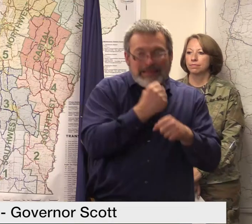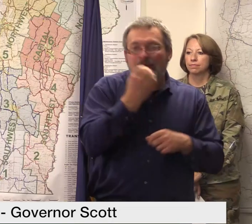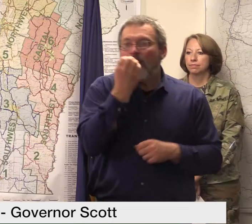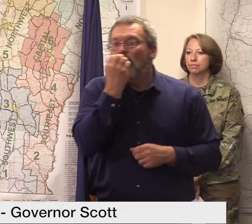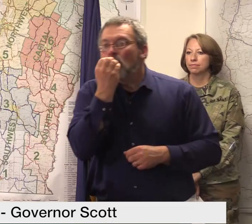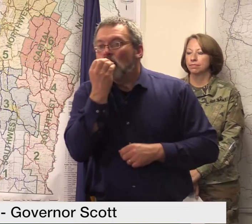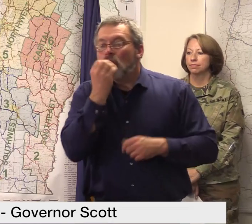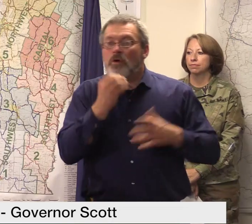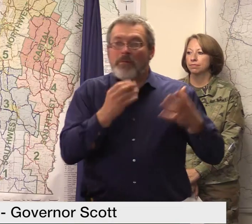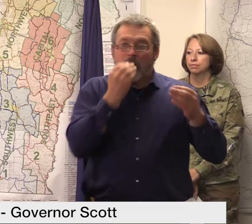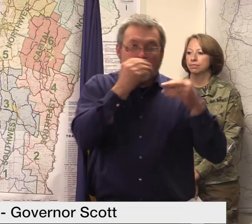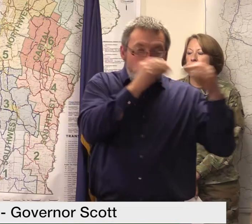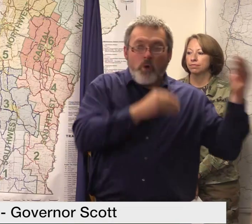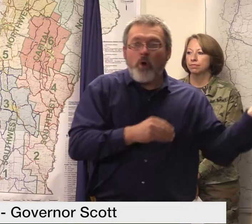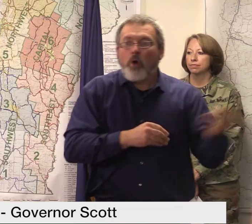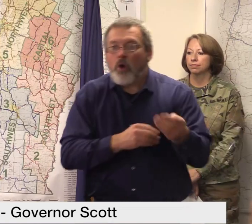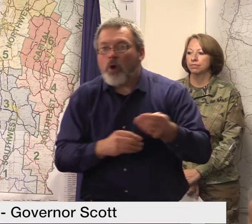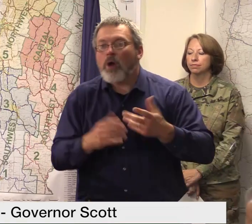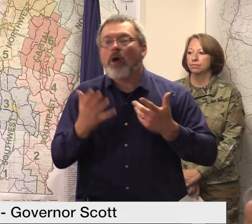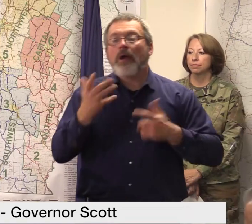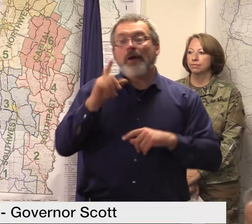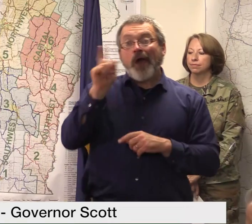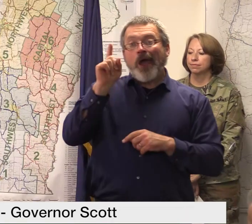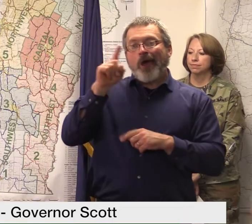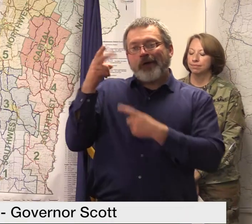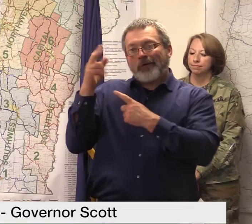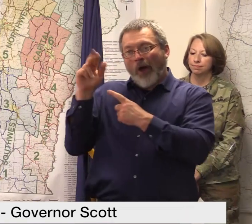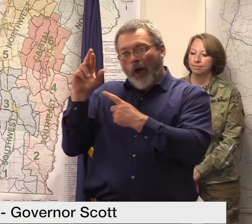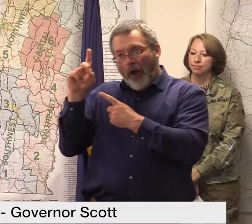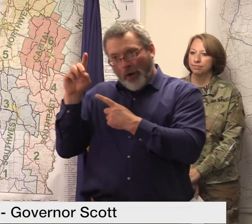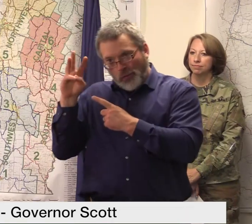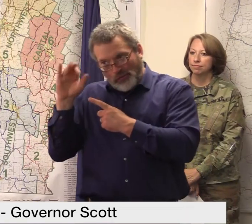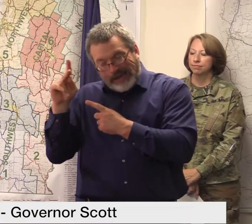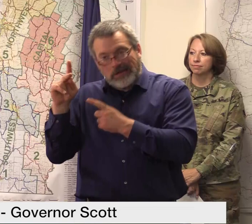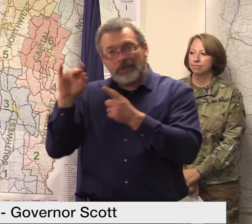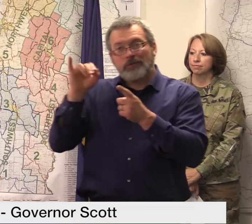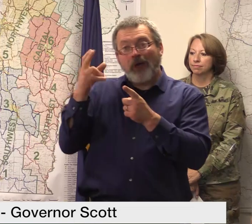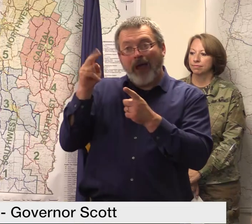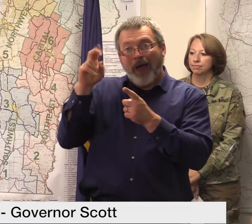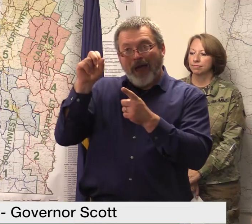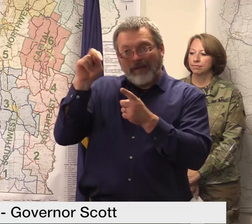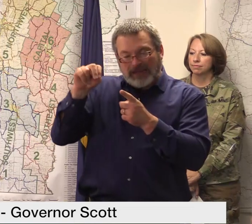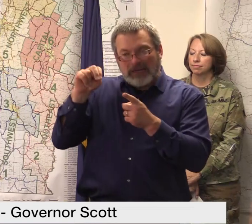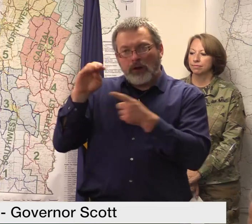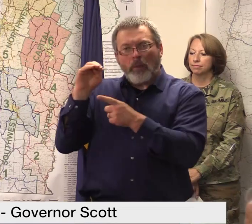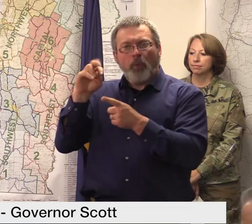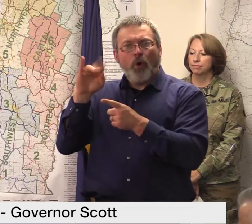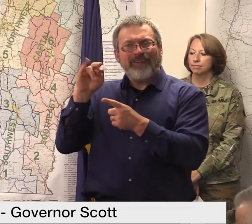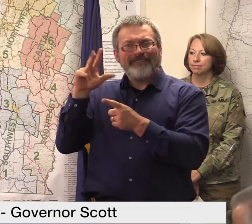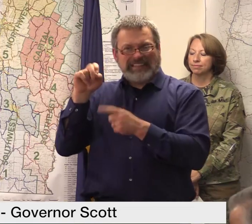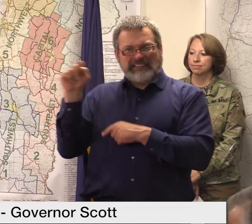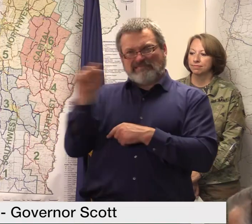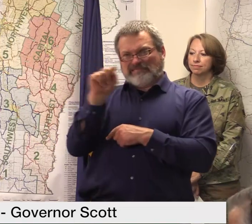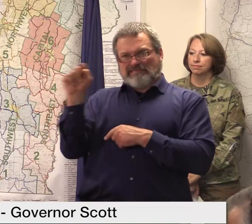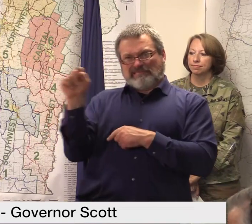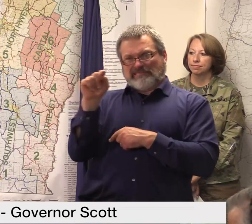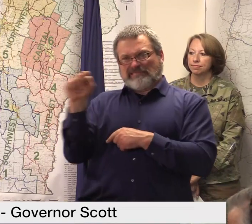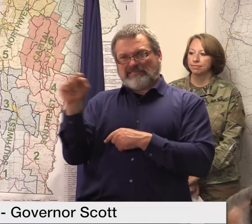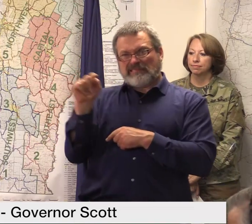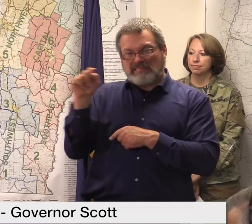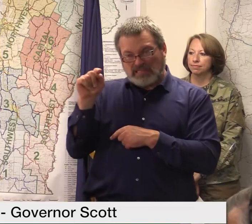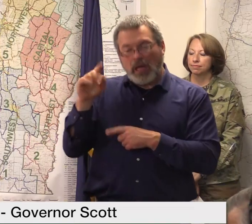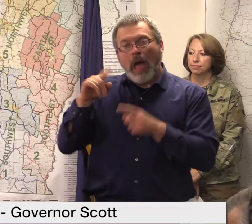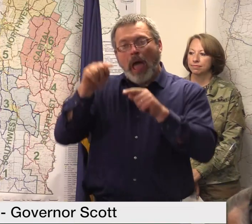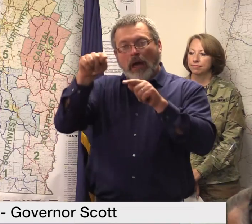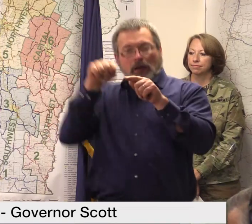and by coordinating with Shaw's corporate to establish grocery delivery in the Ludlow area we've addressed